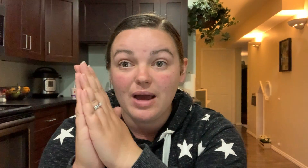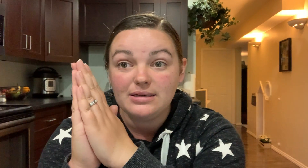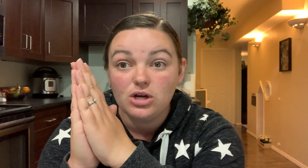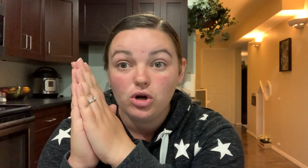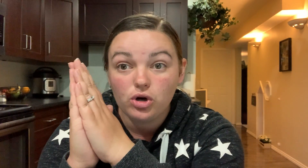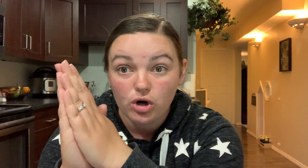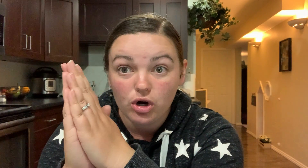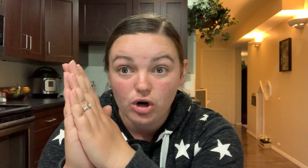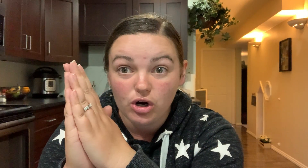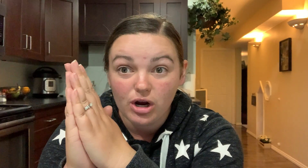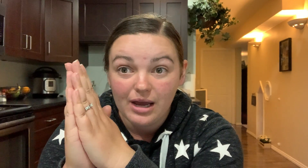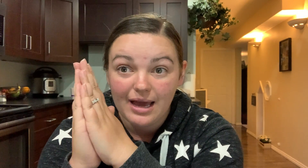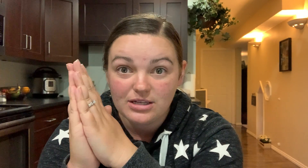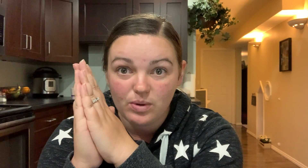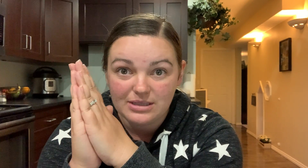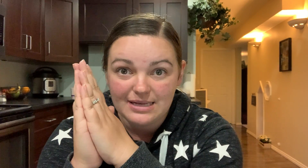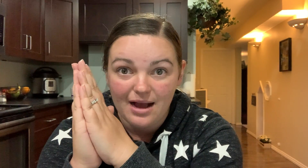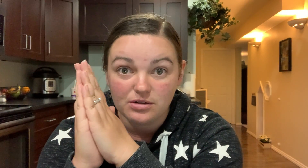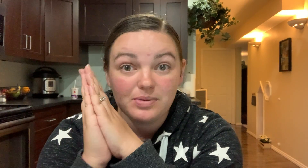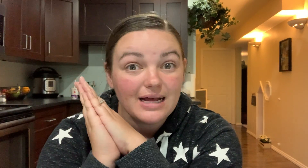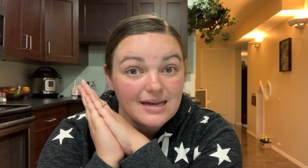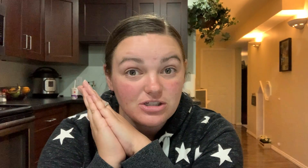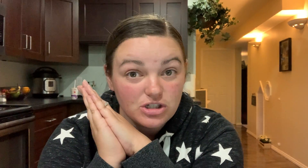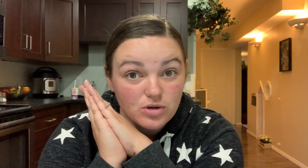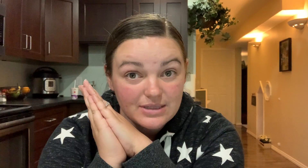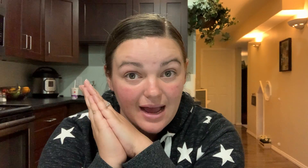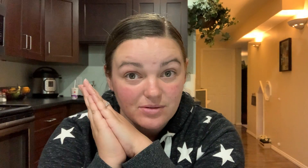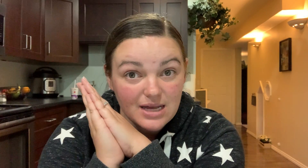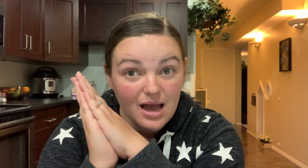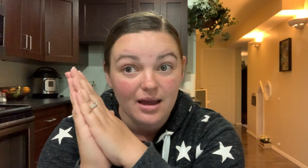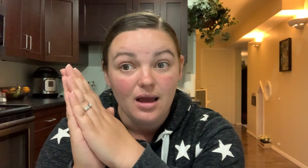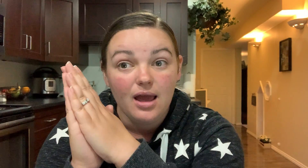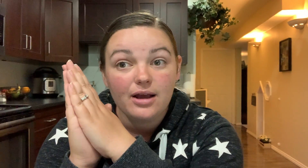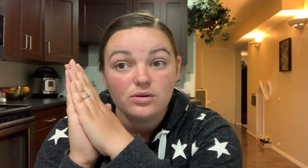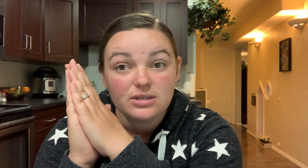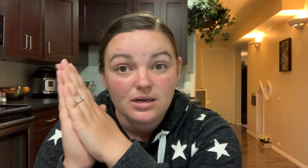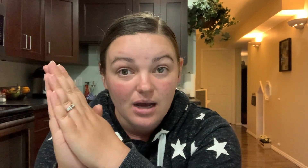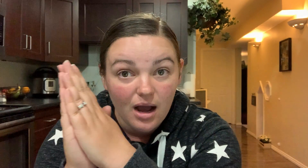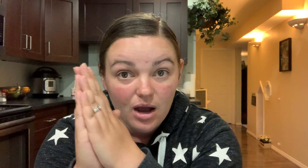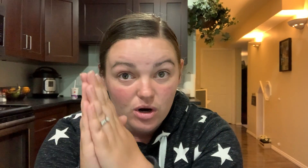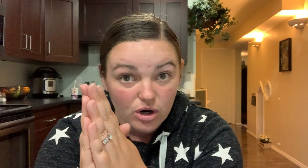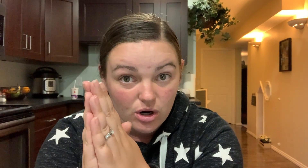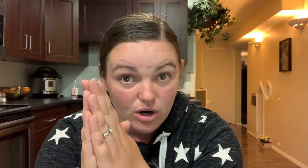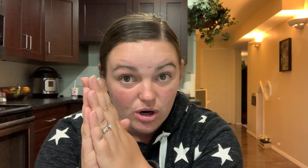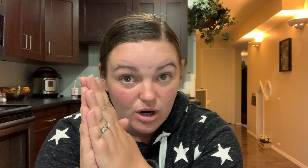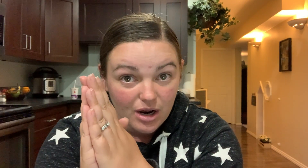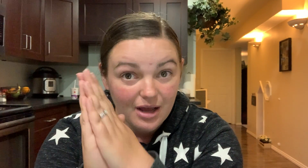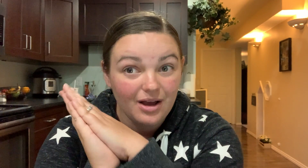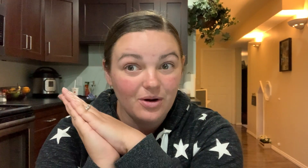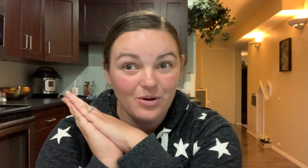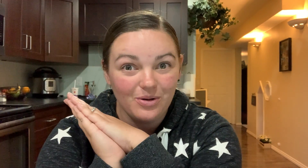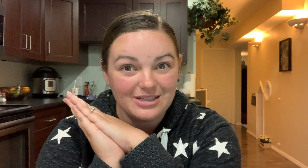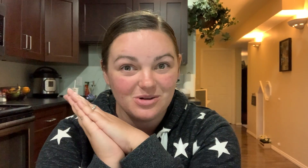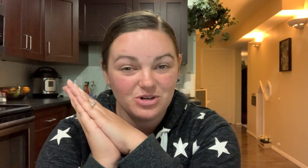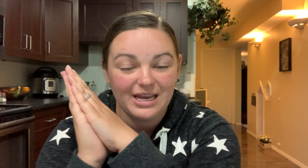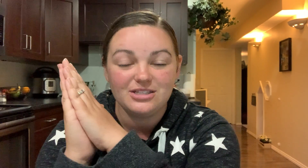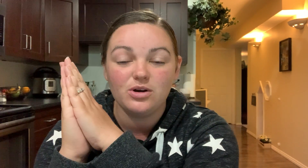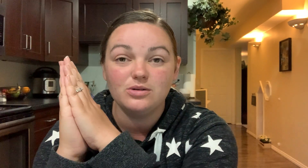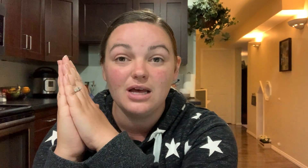meant cr as one sound, but that's actually two sounds, huh? It goes c-r, ooh, that's so tricky. So it goes